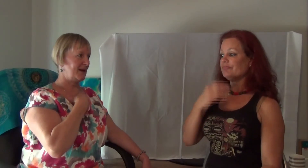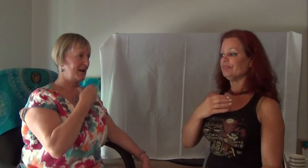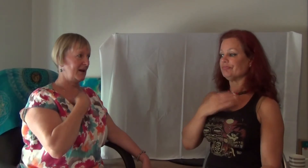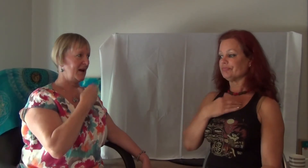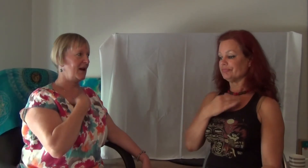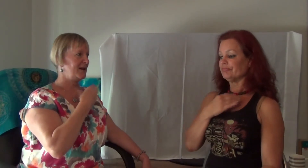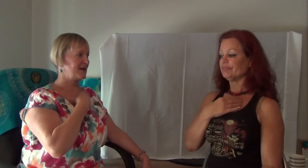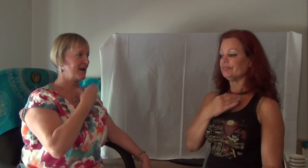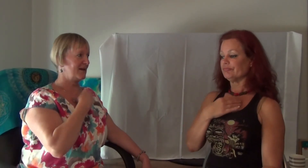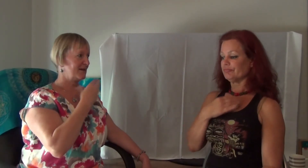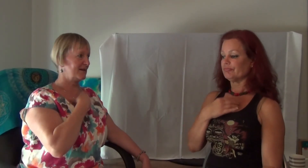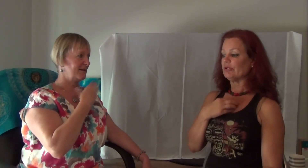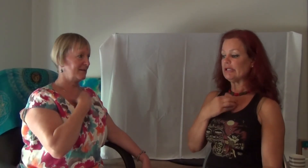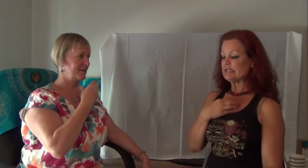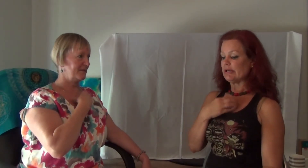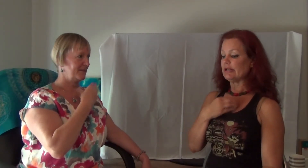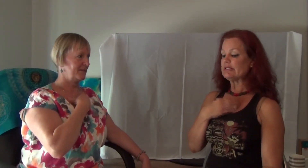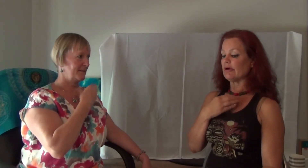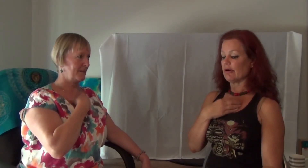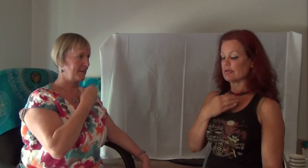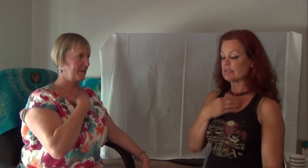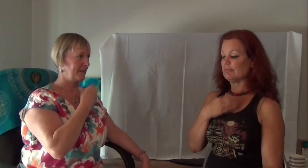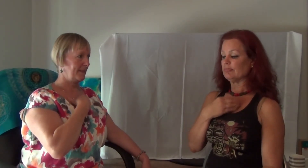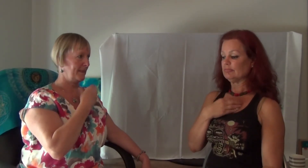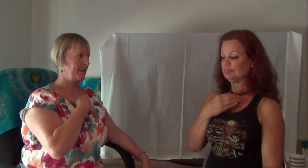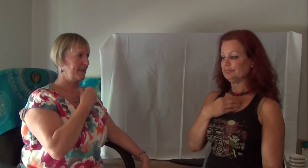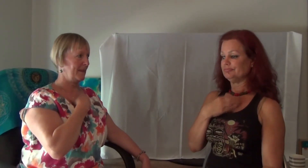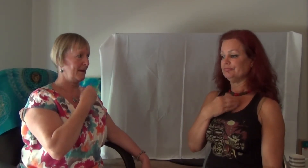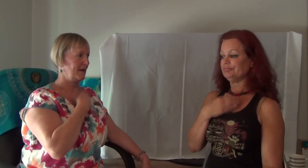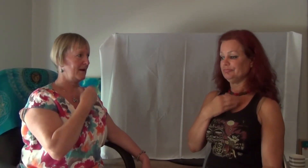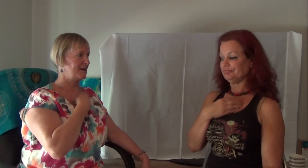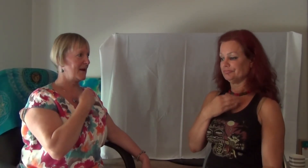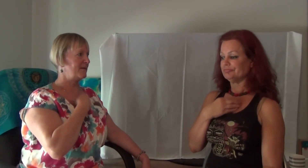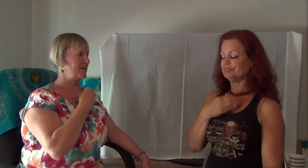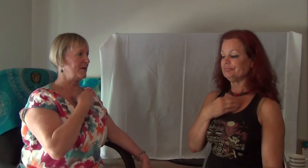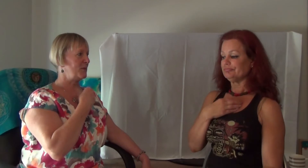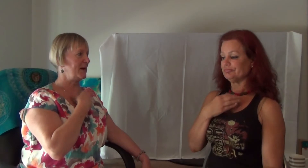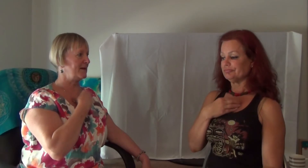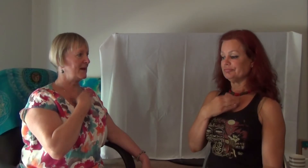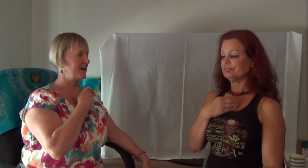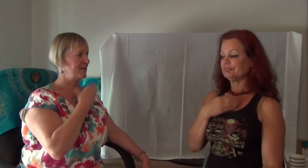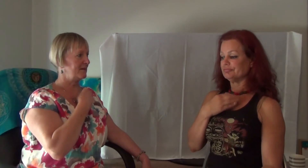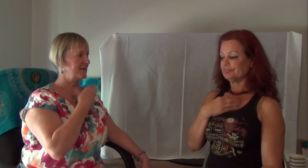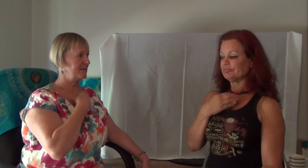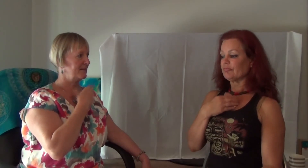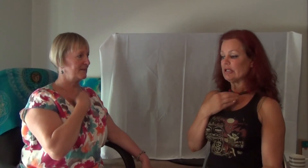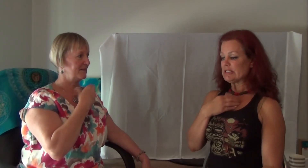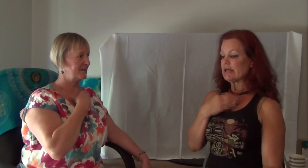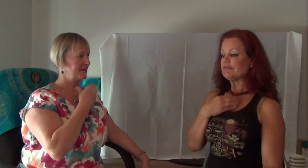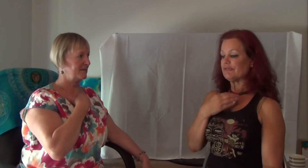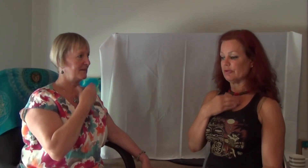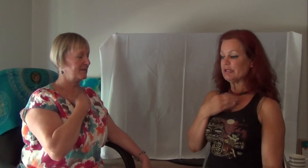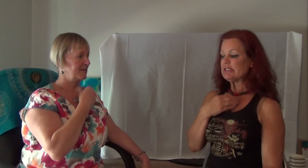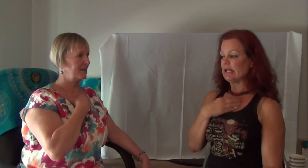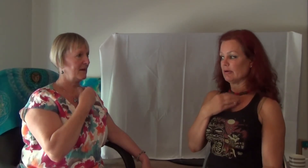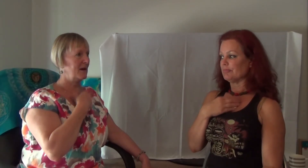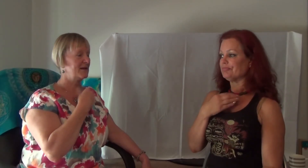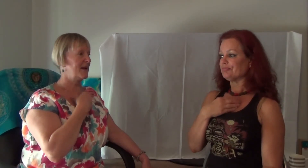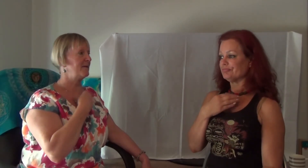Releasing any scars Releasing any scars It's safe to feel peace now It's safe to feel peace now It's safe